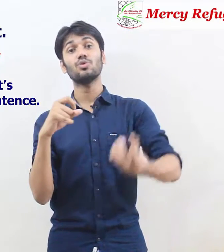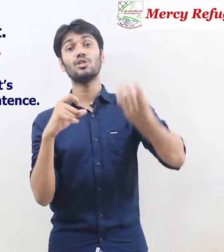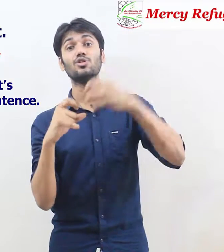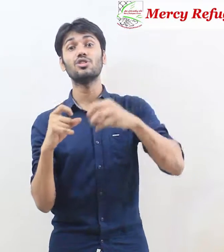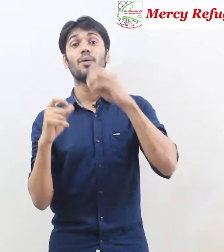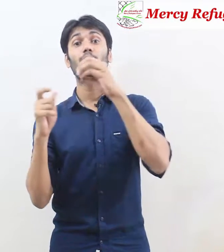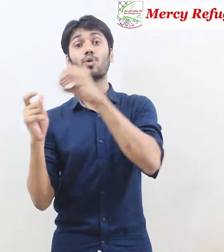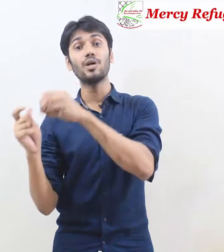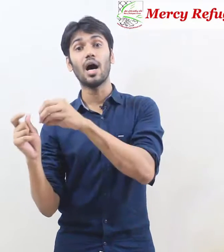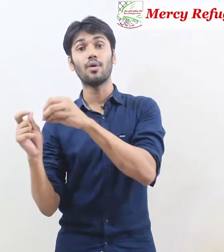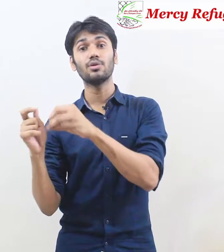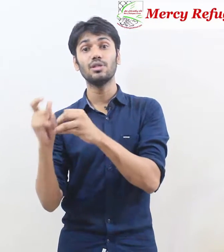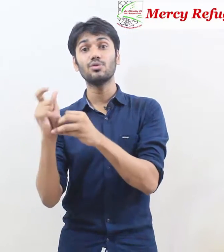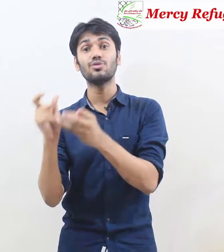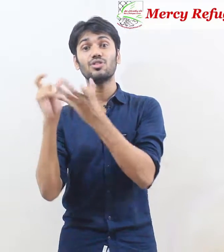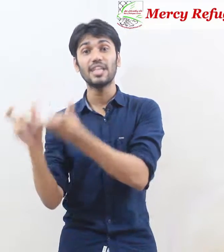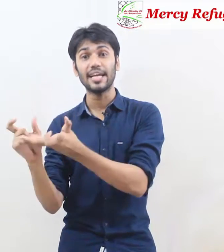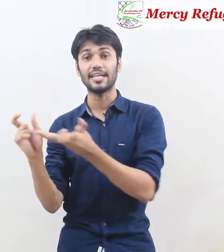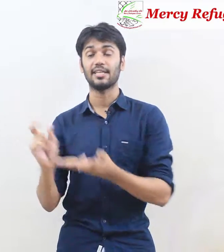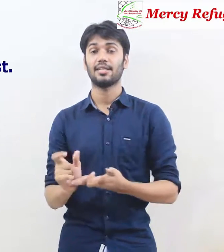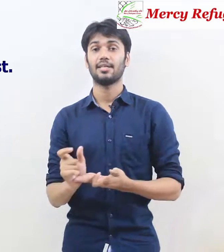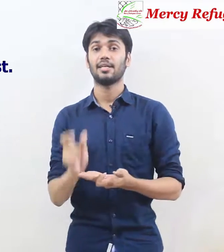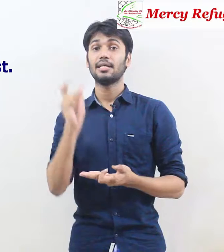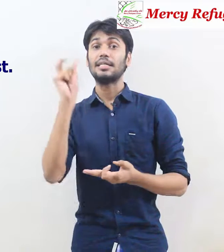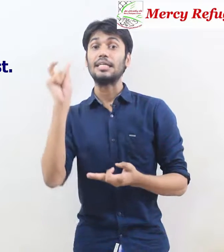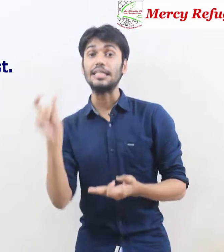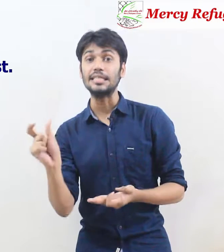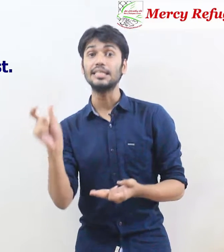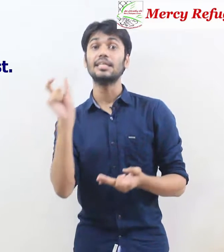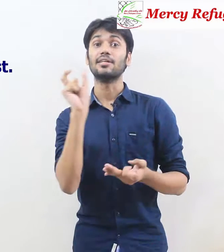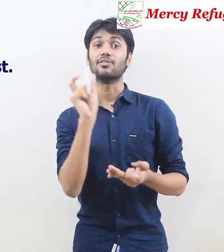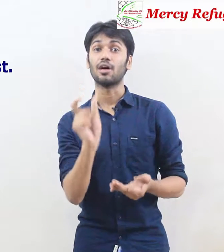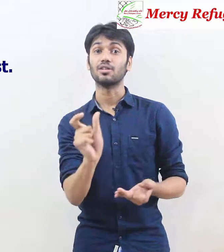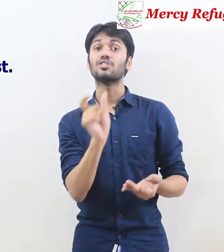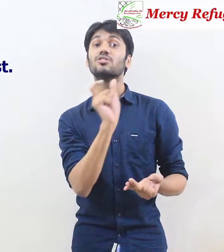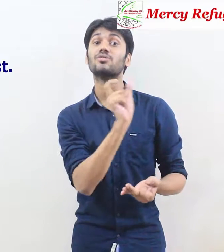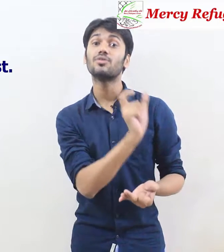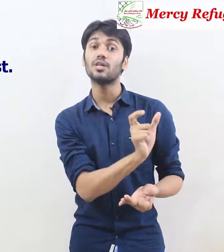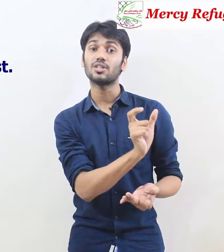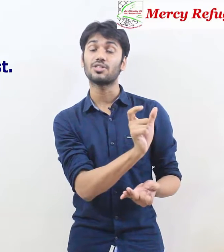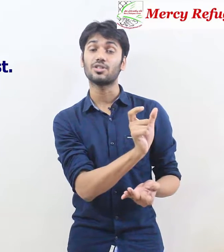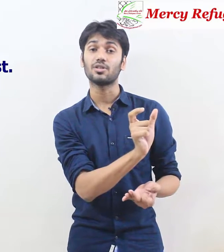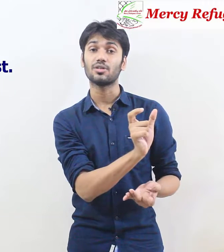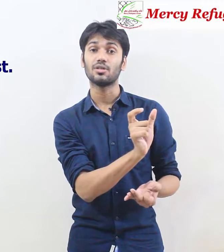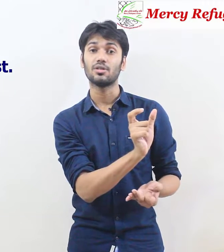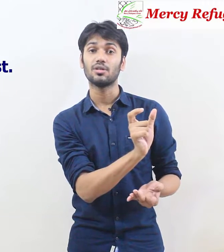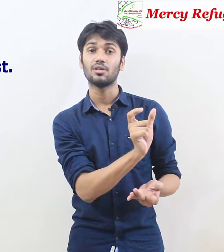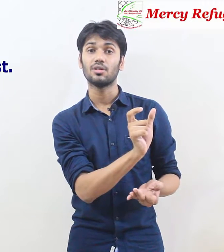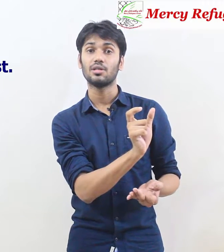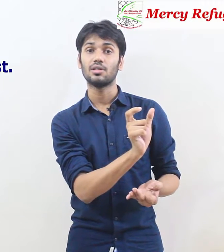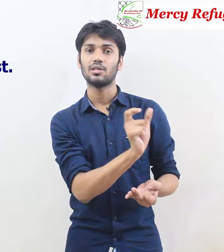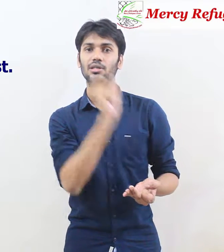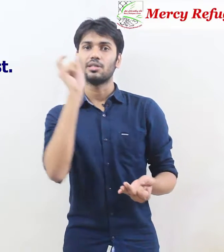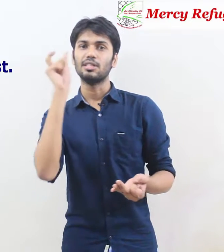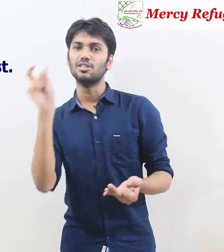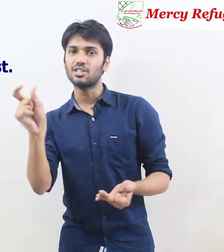use pronoun you could say he runs fast instead